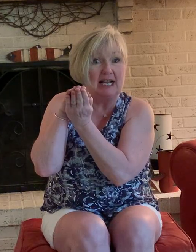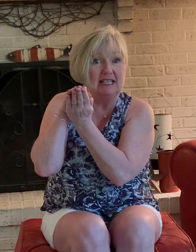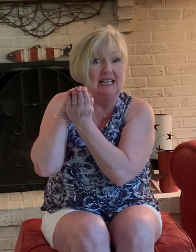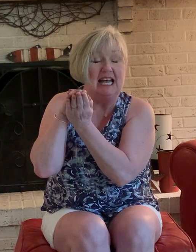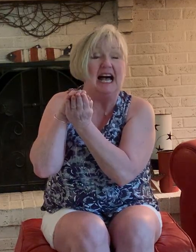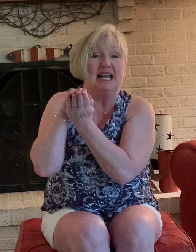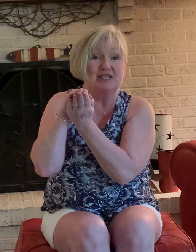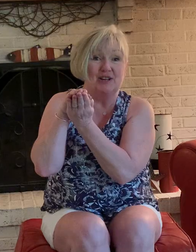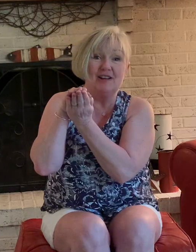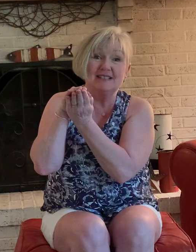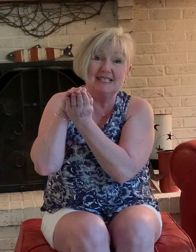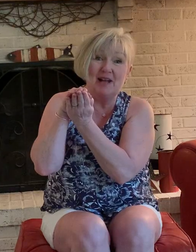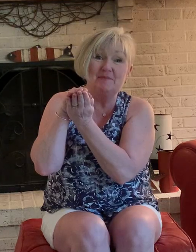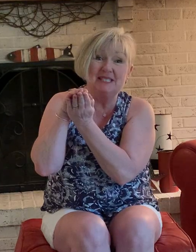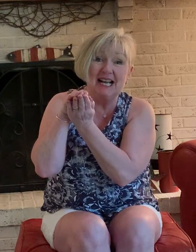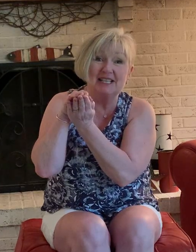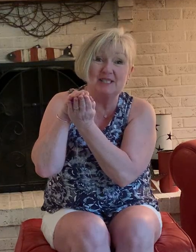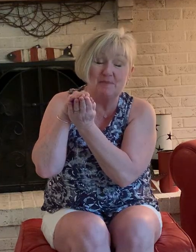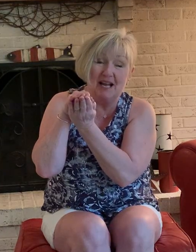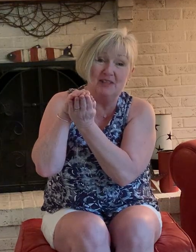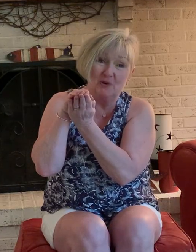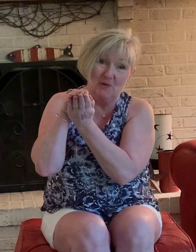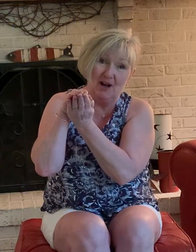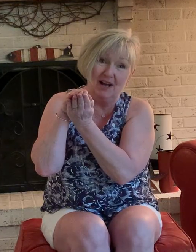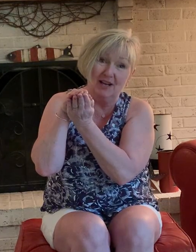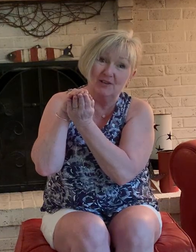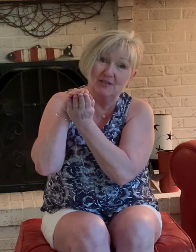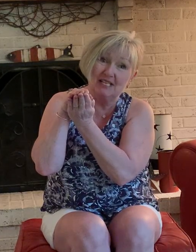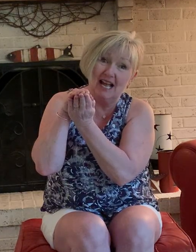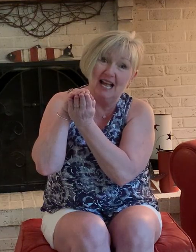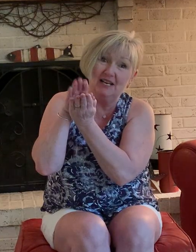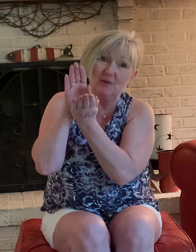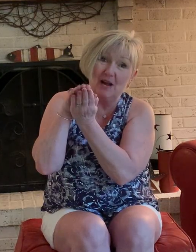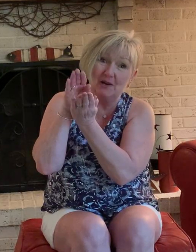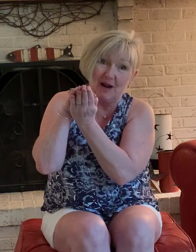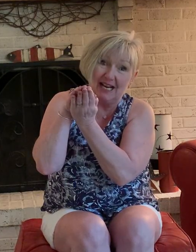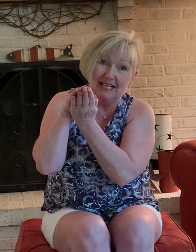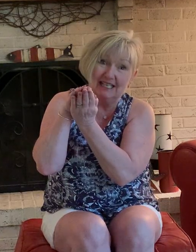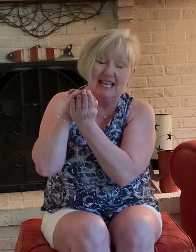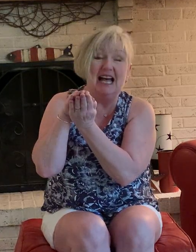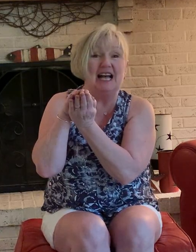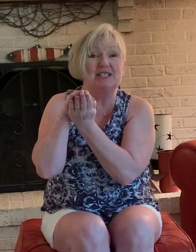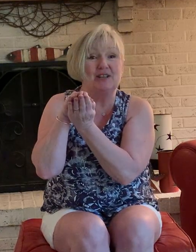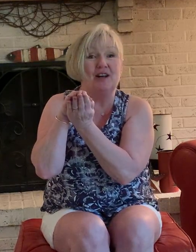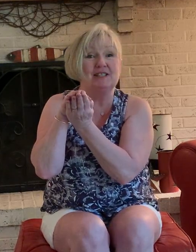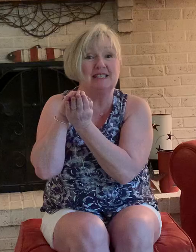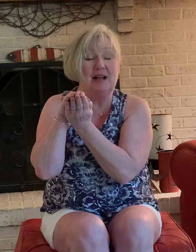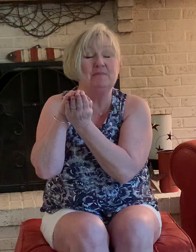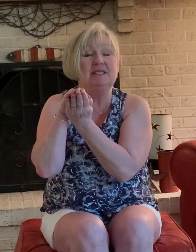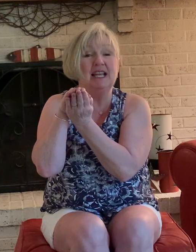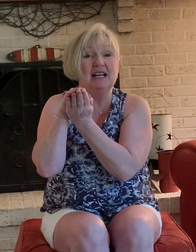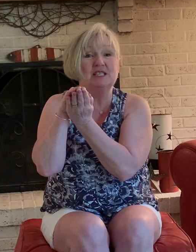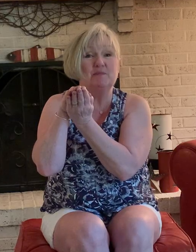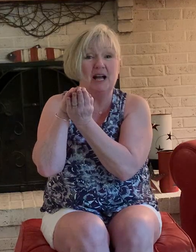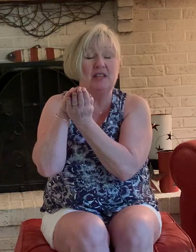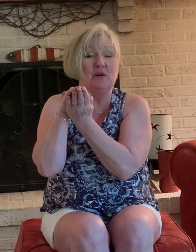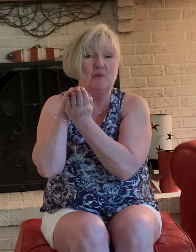saw some ducks by the water side I saw some ducks by the